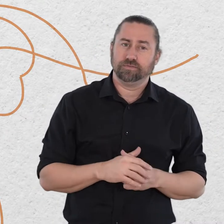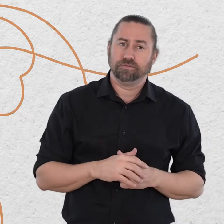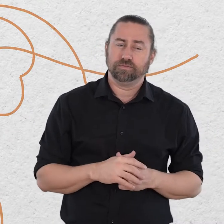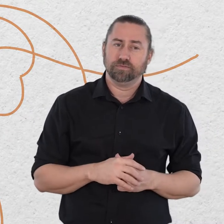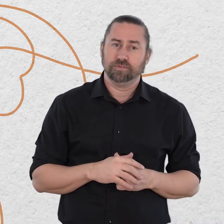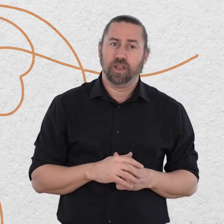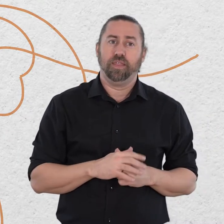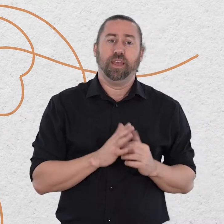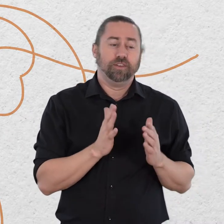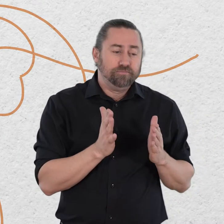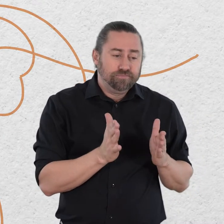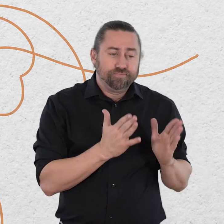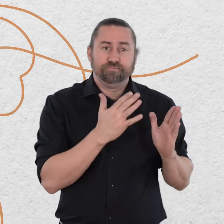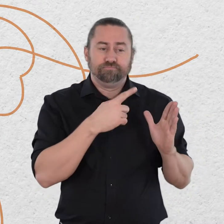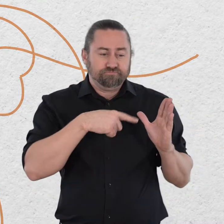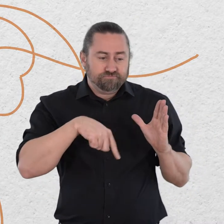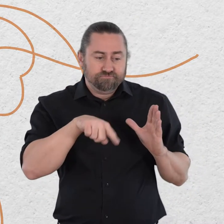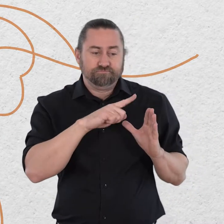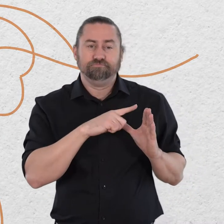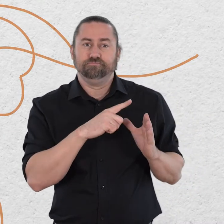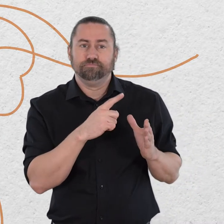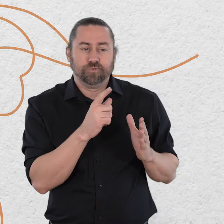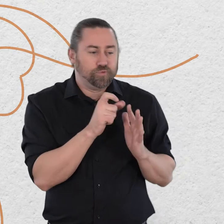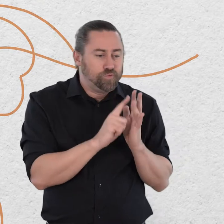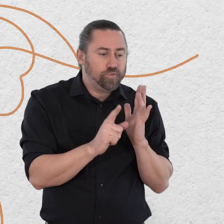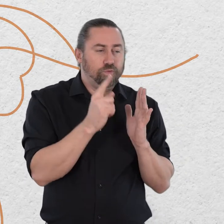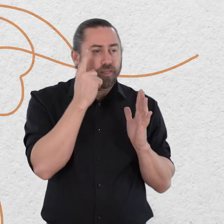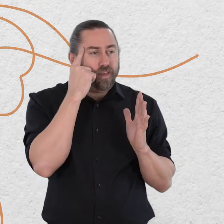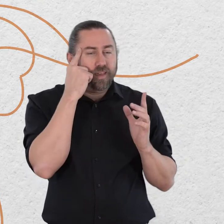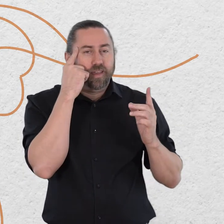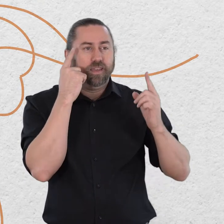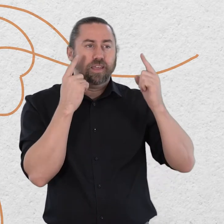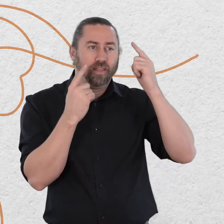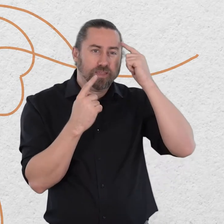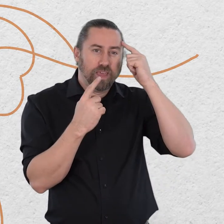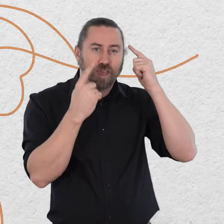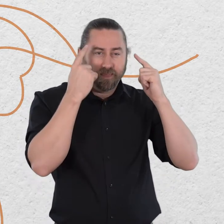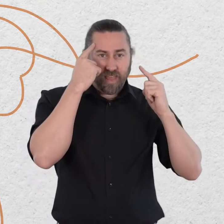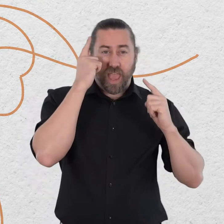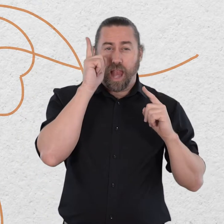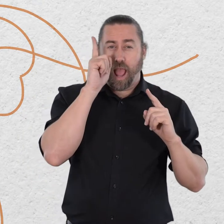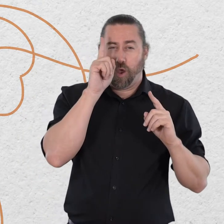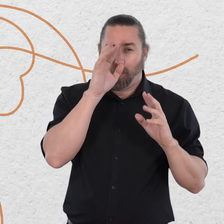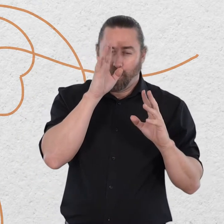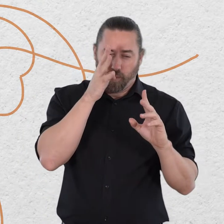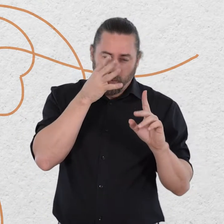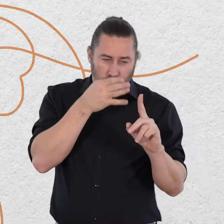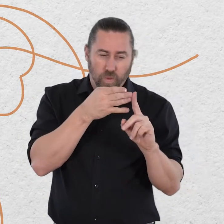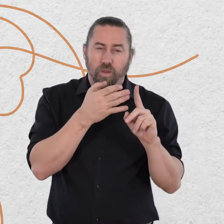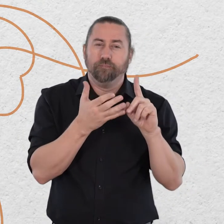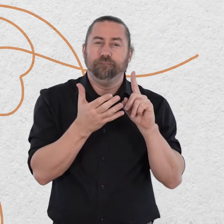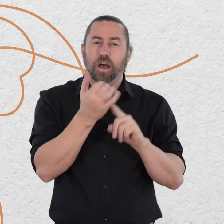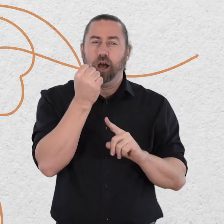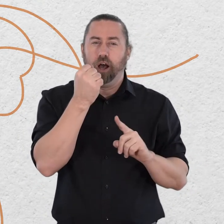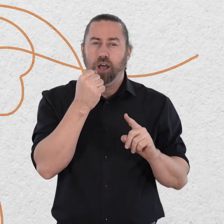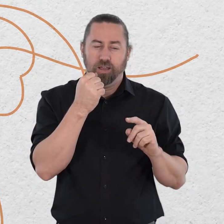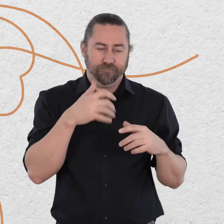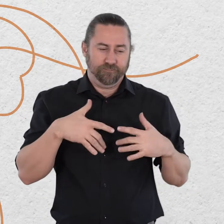parts or functions tuning into the one that you find most strong or salient the